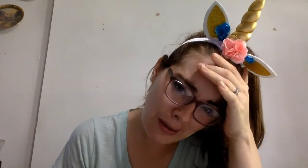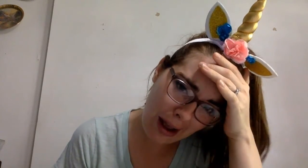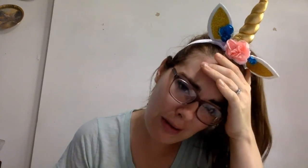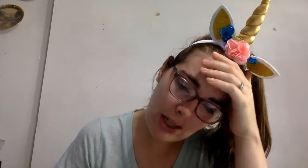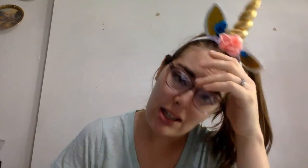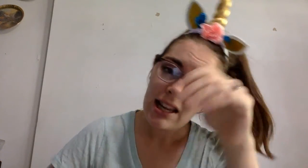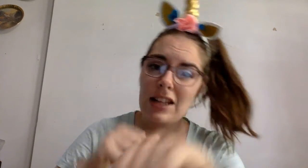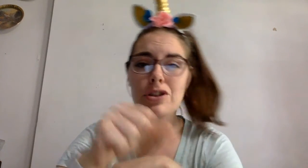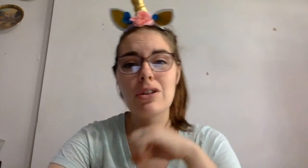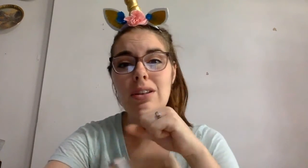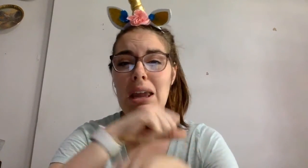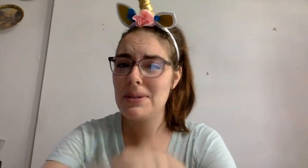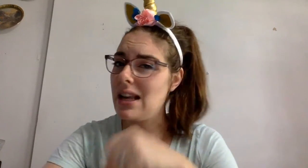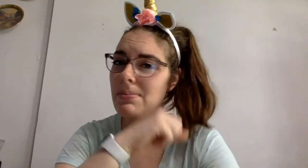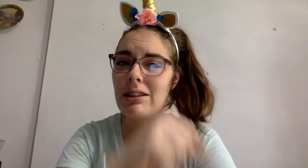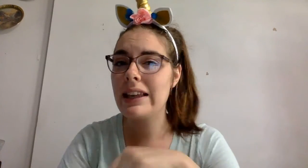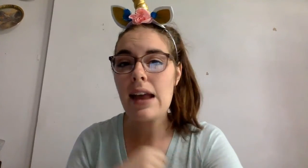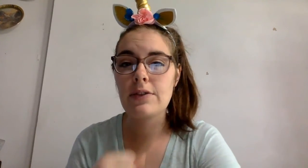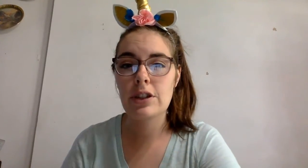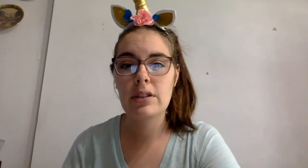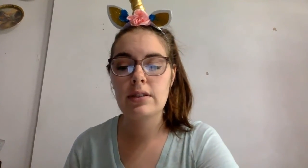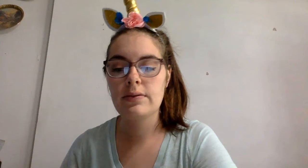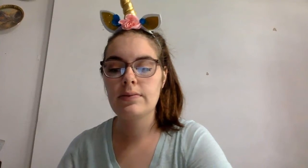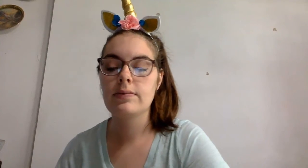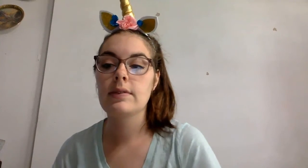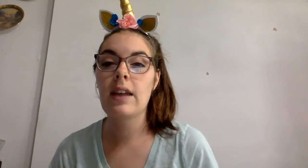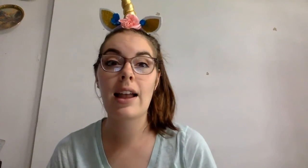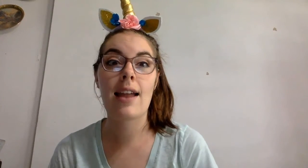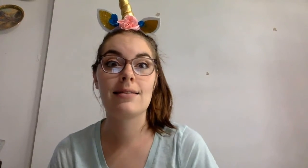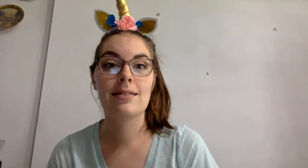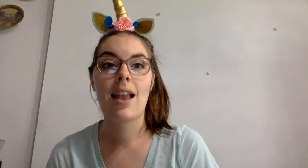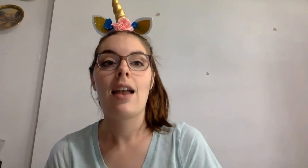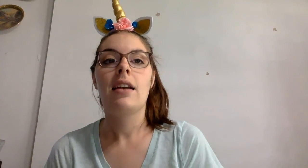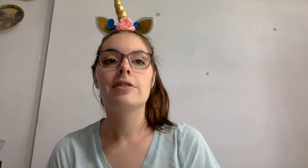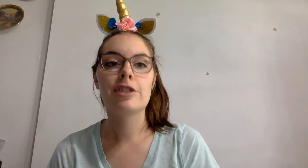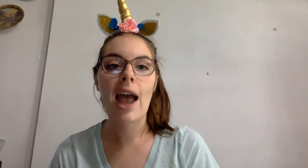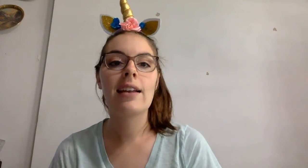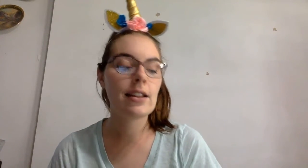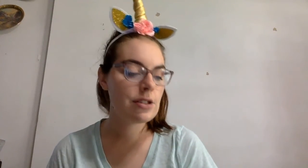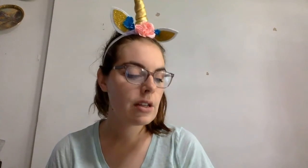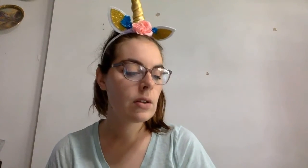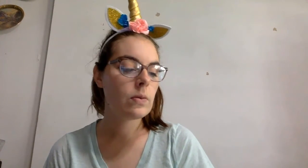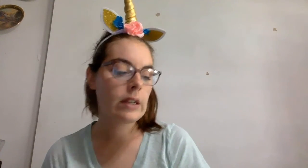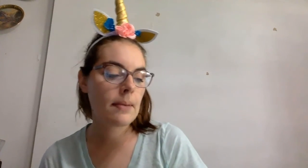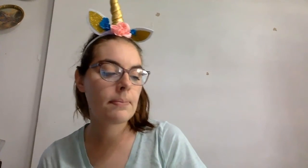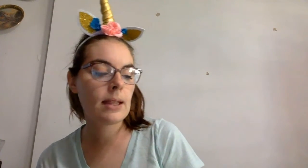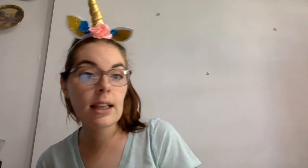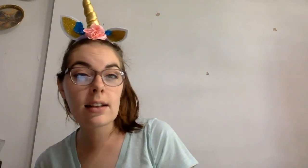crown, and Jill came tumbling after. Again, Jack and Jill went up the hill